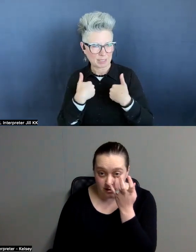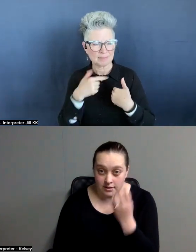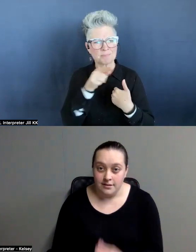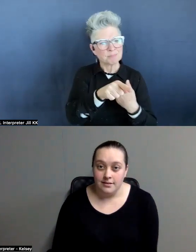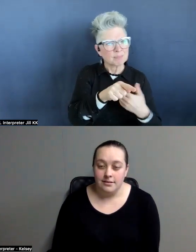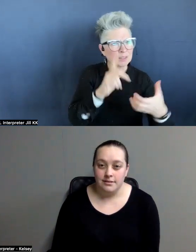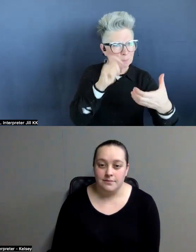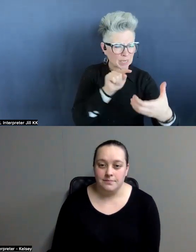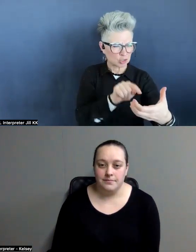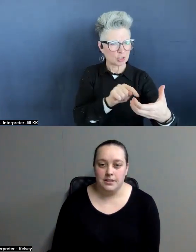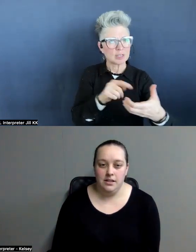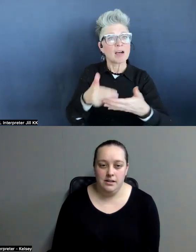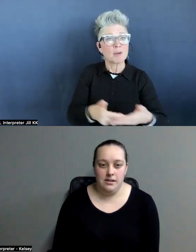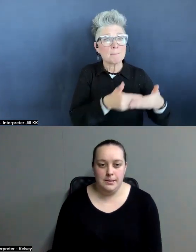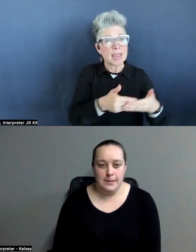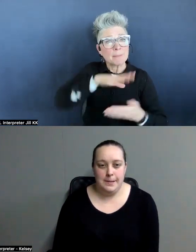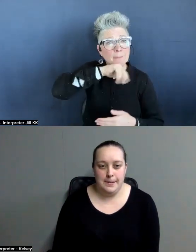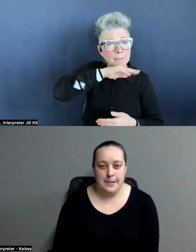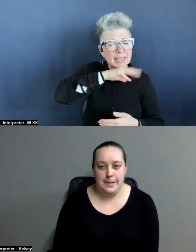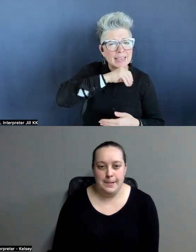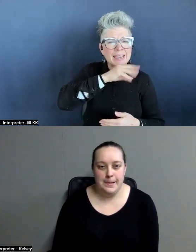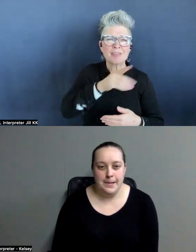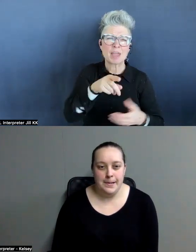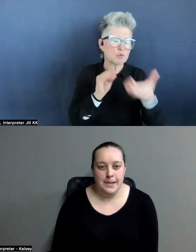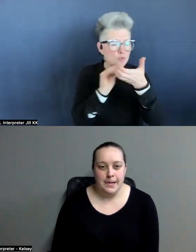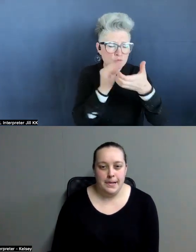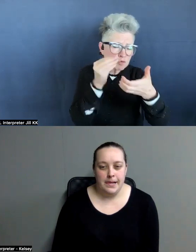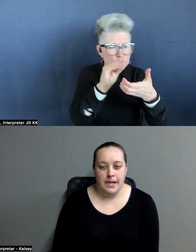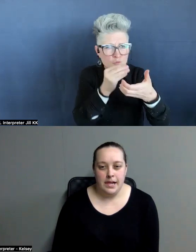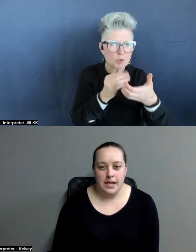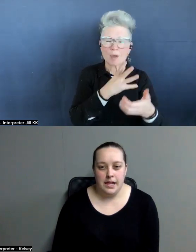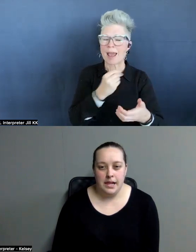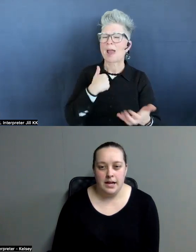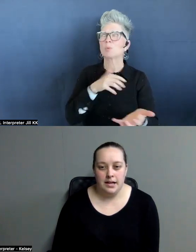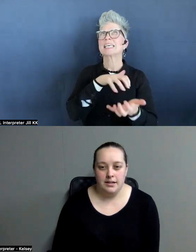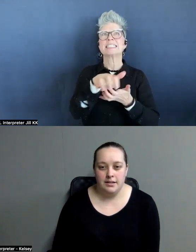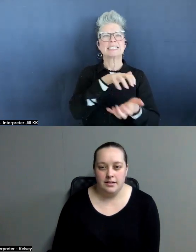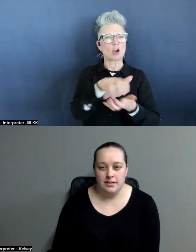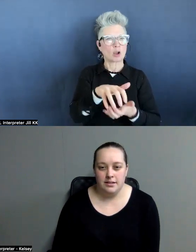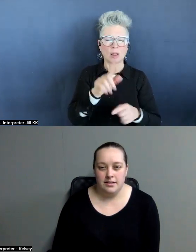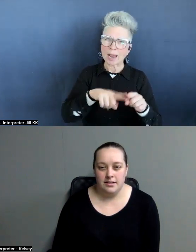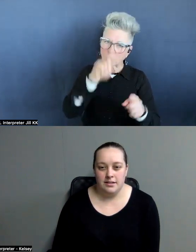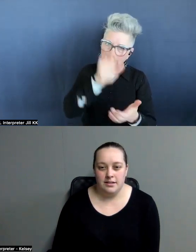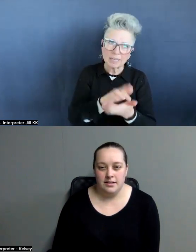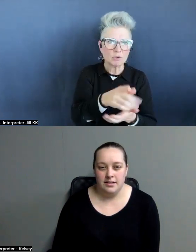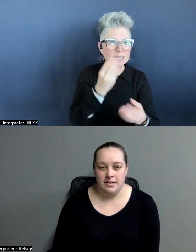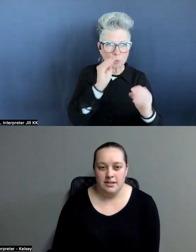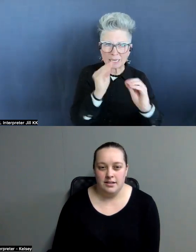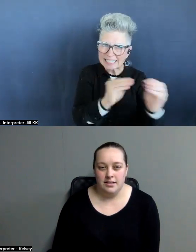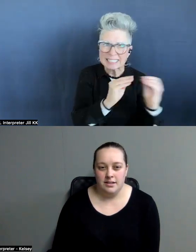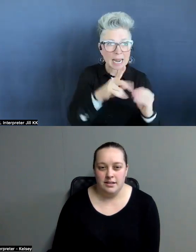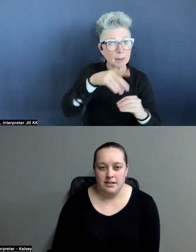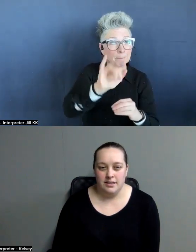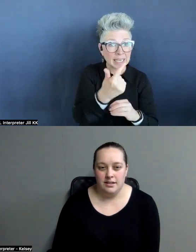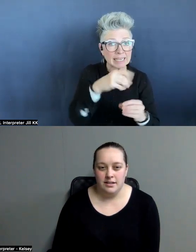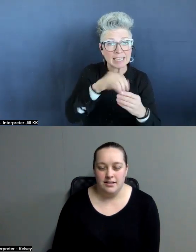of a little baby pig and they were kissing on it. And I was in hysterics. I was like, I cannot believe y'all were kissing on a pig in a New York City